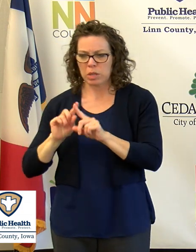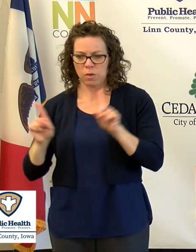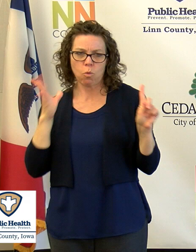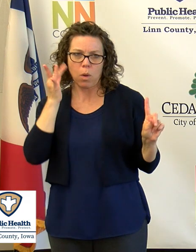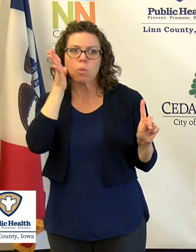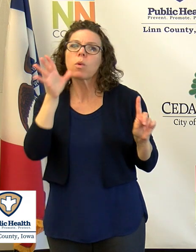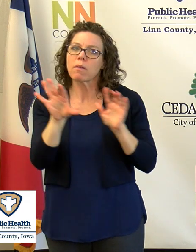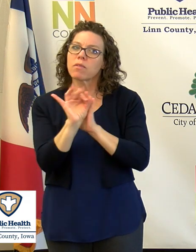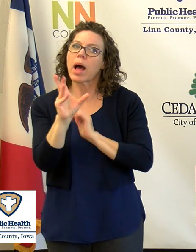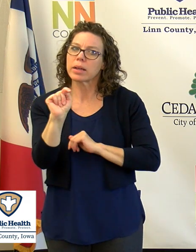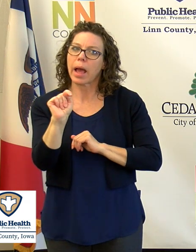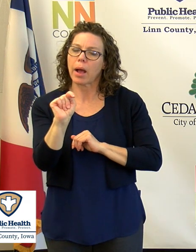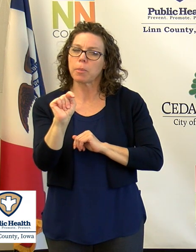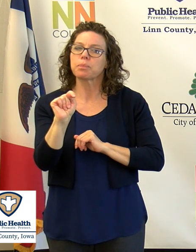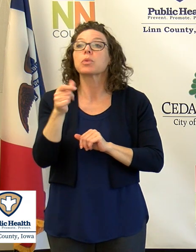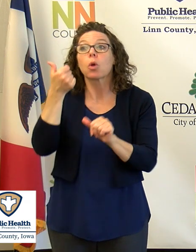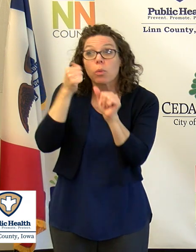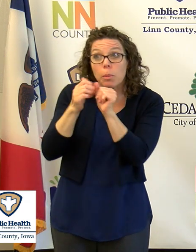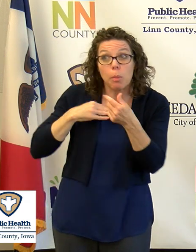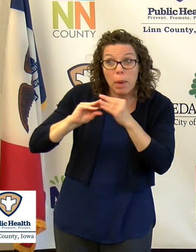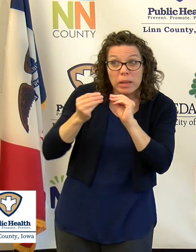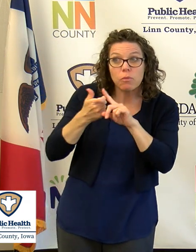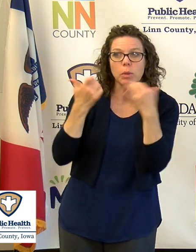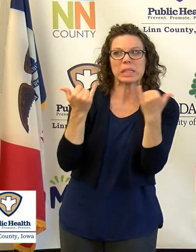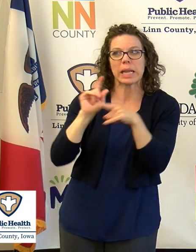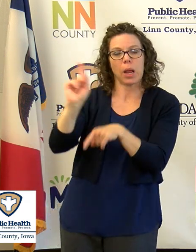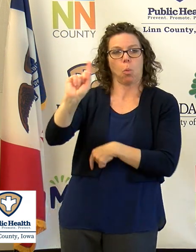please remember that my numbers were from 1 p.m. today.